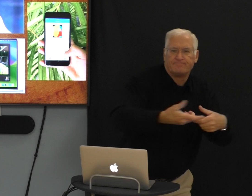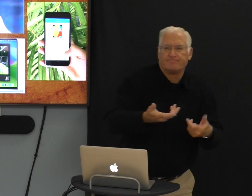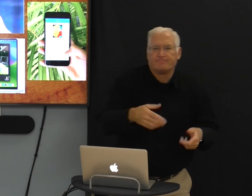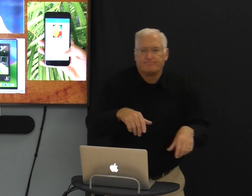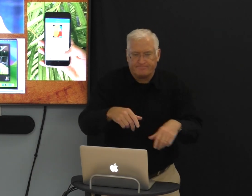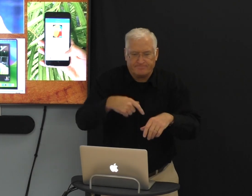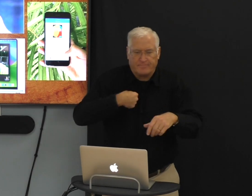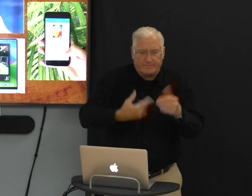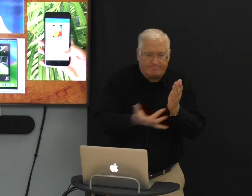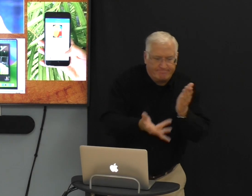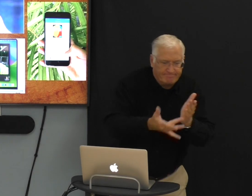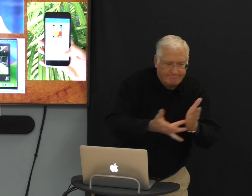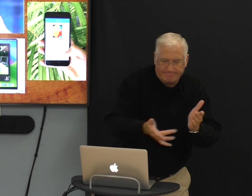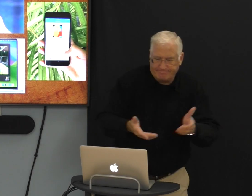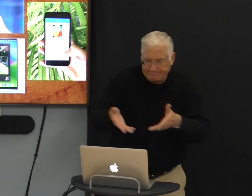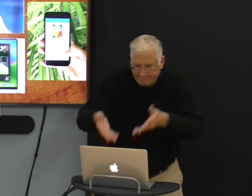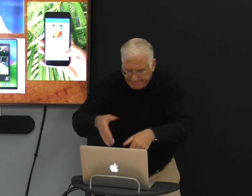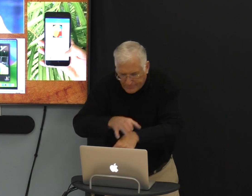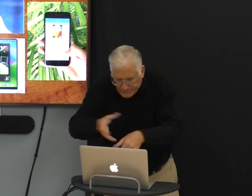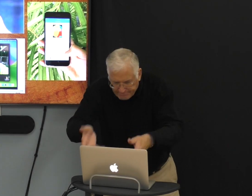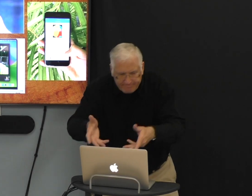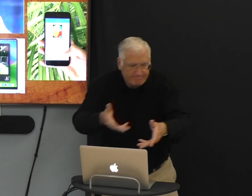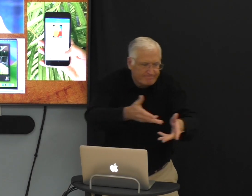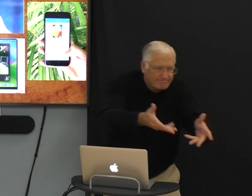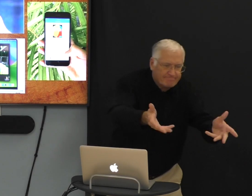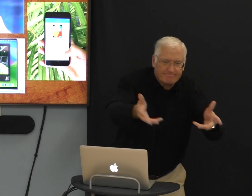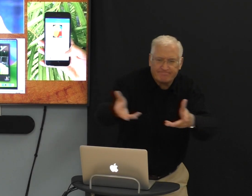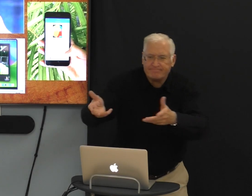Because it's too hard to stay connected with God.